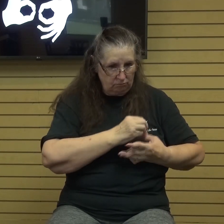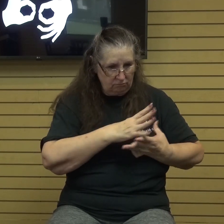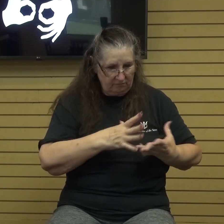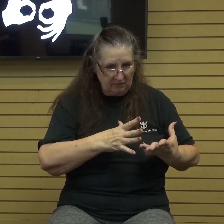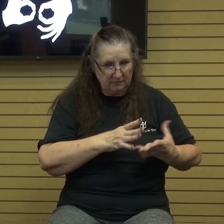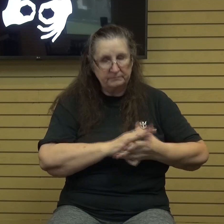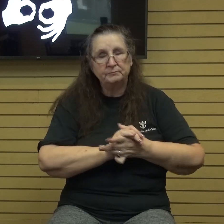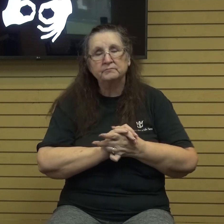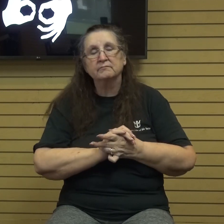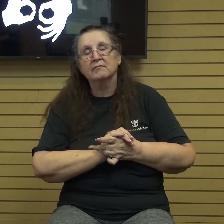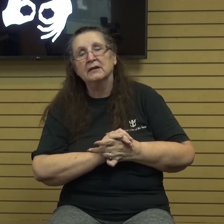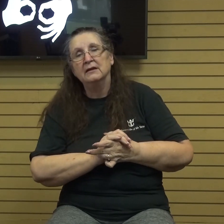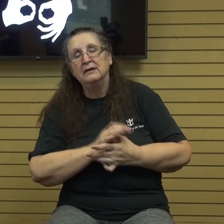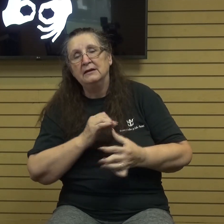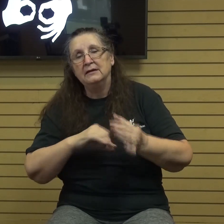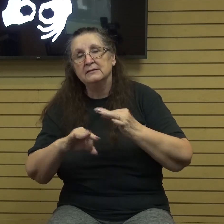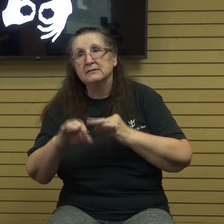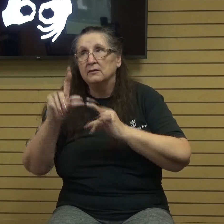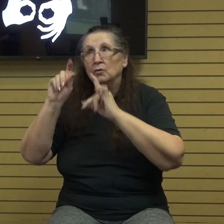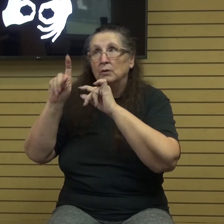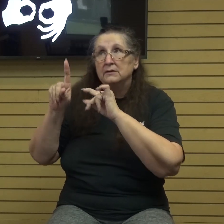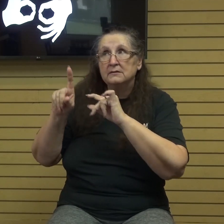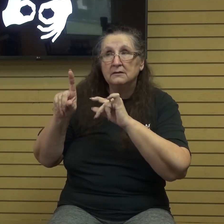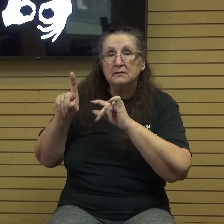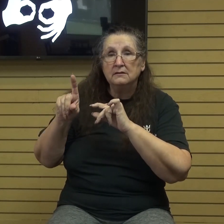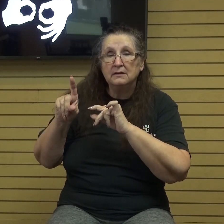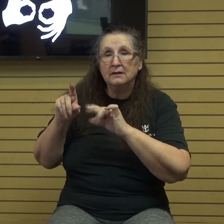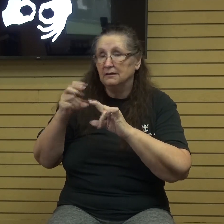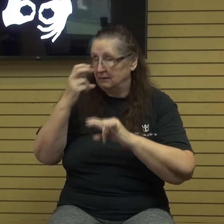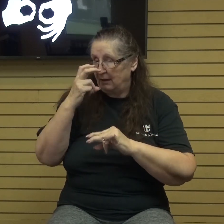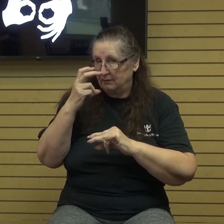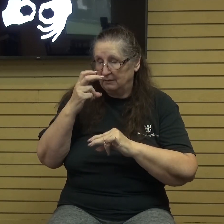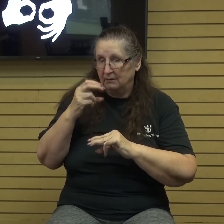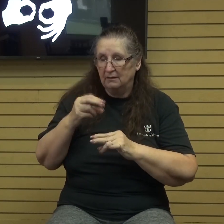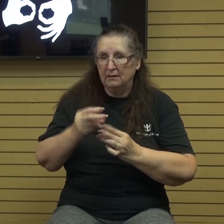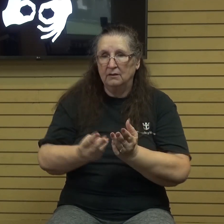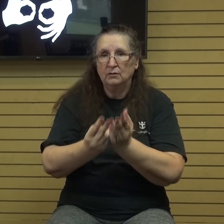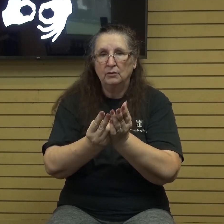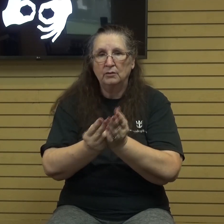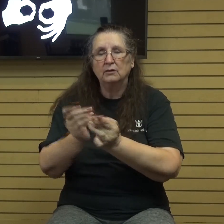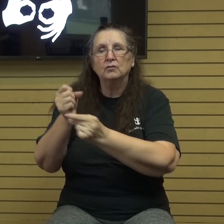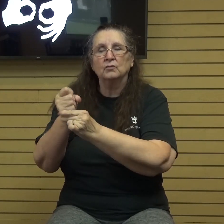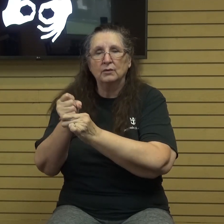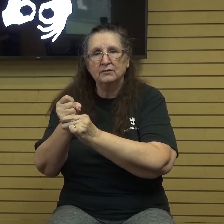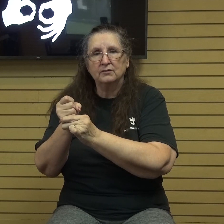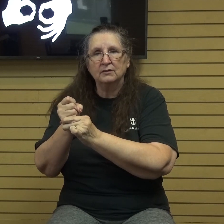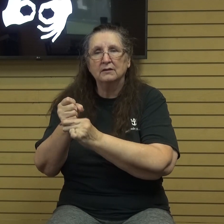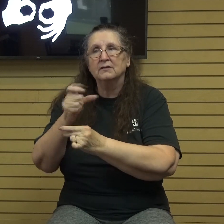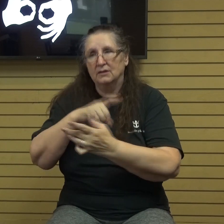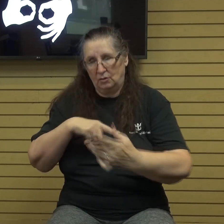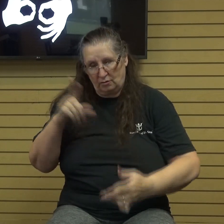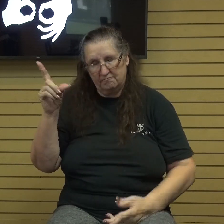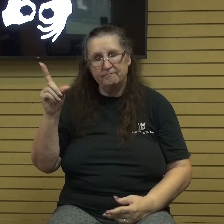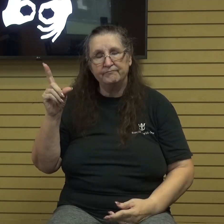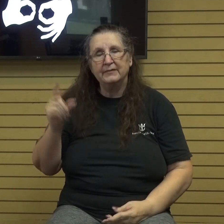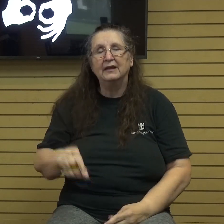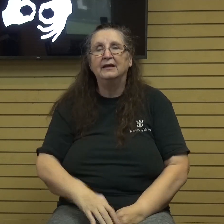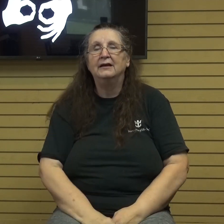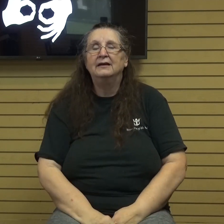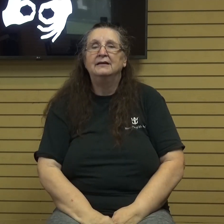And instead of questioning the Lord, Noah puts his trust in the Lord. Instead of